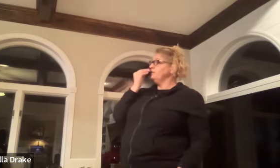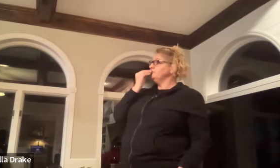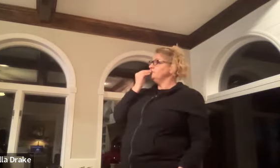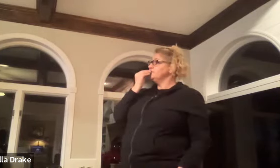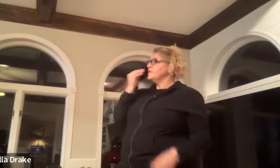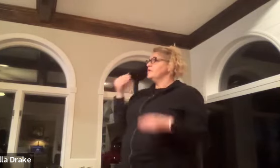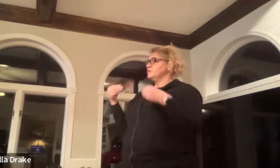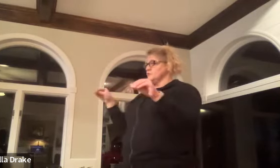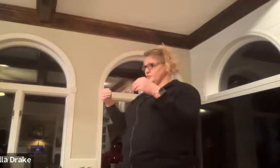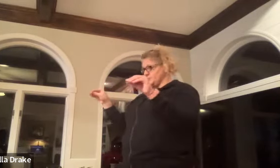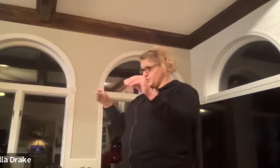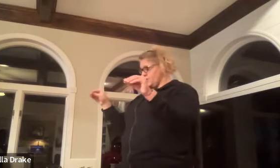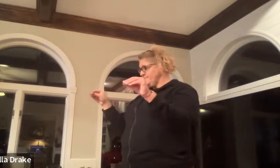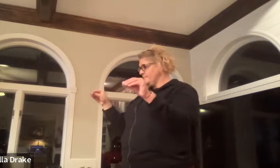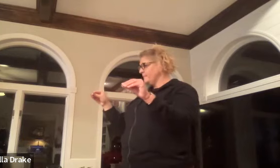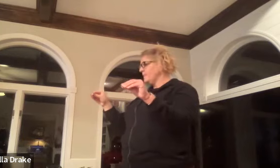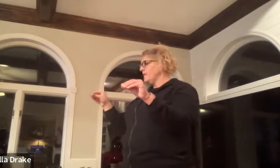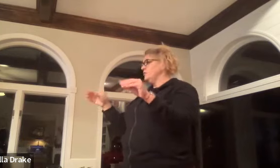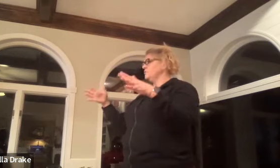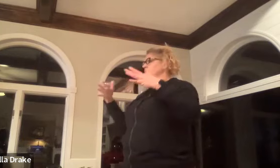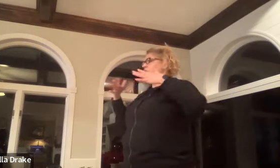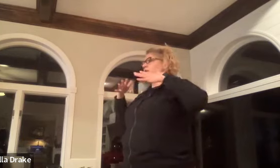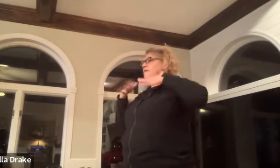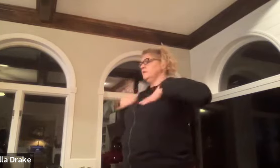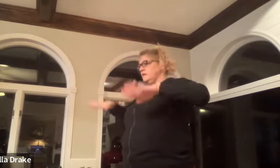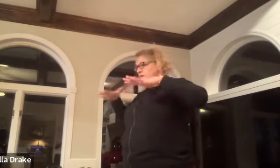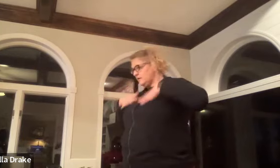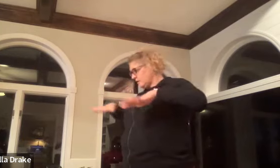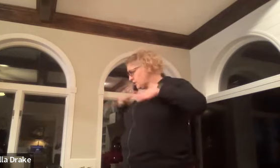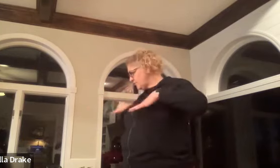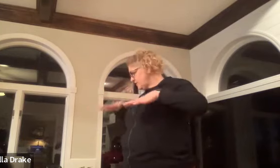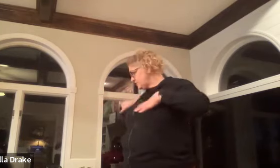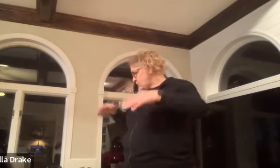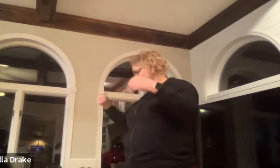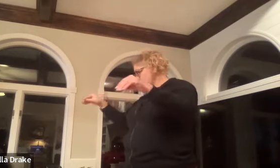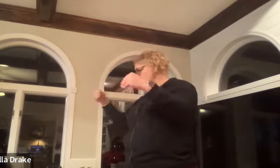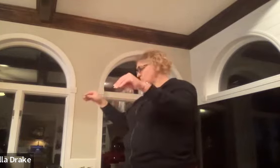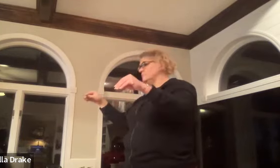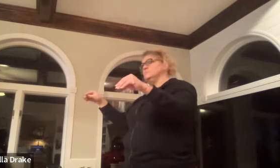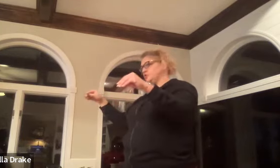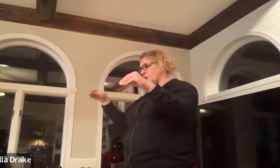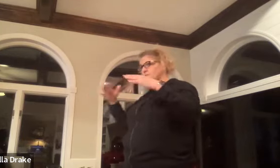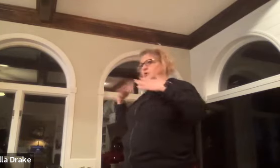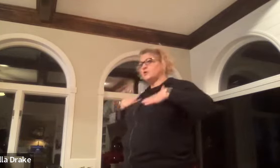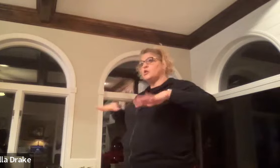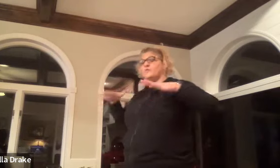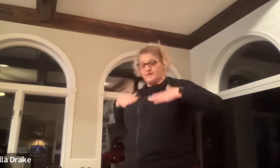grocery store you could go to clothing store clothing